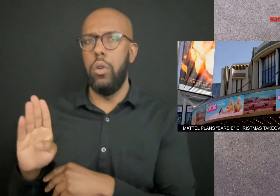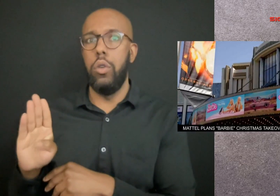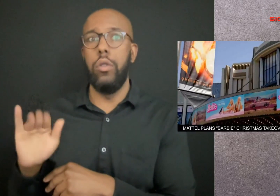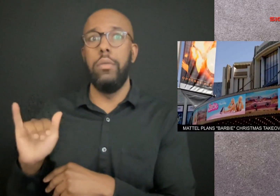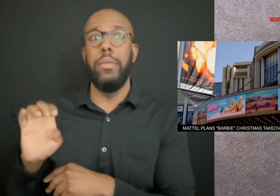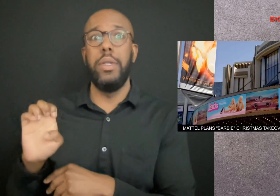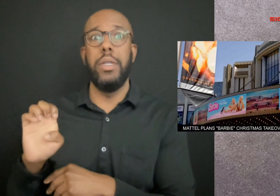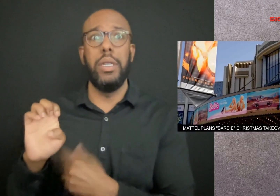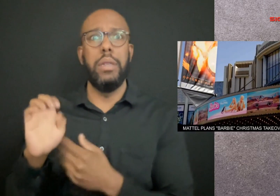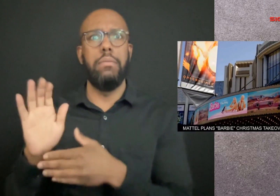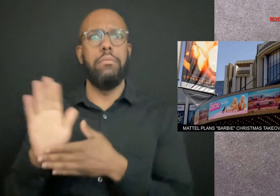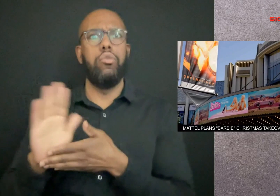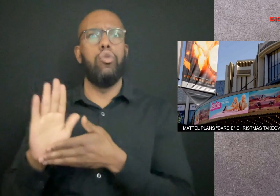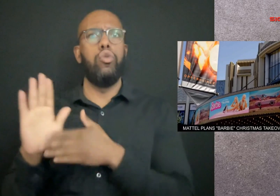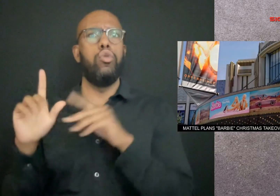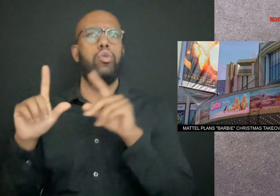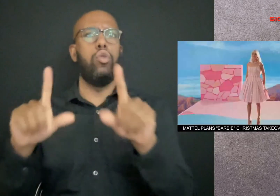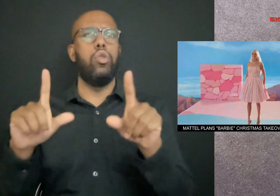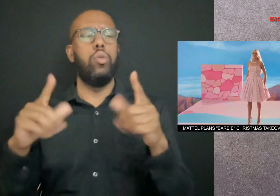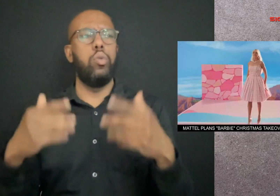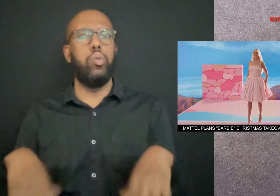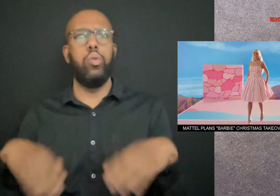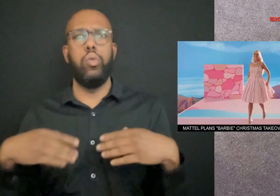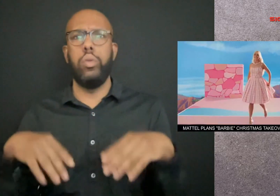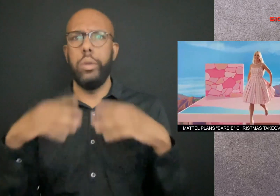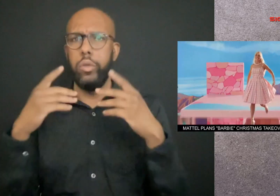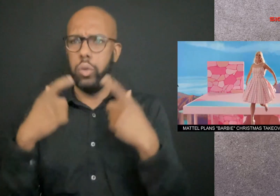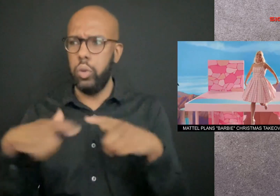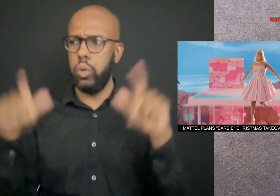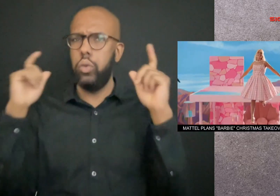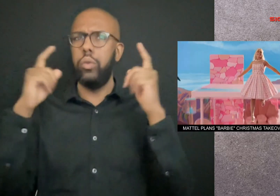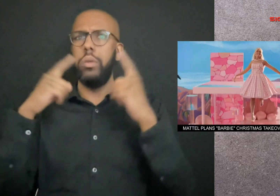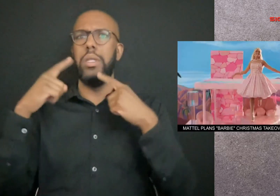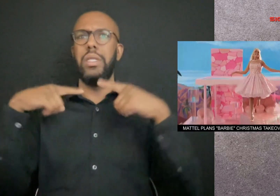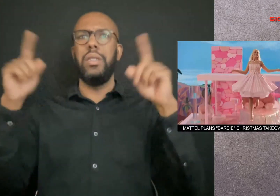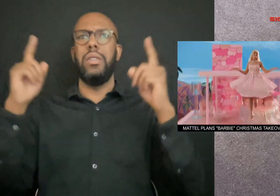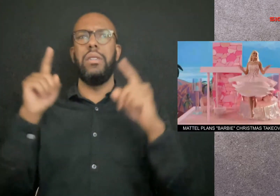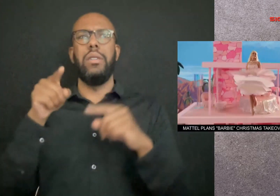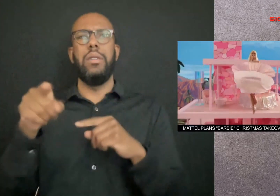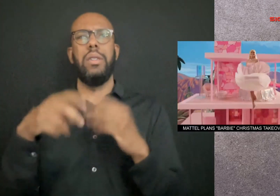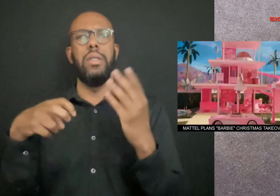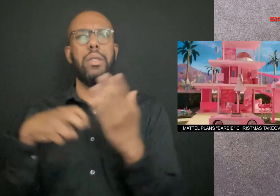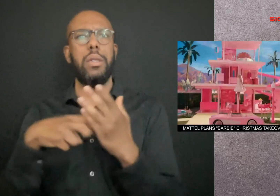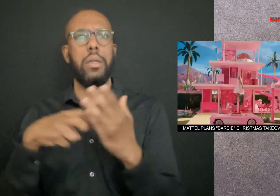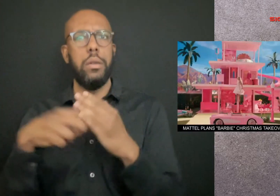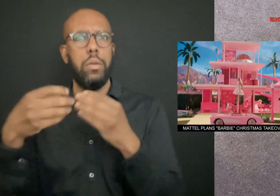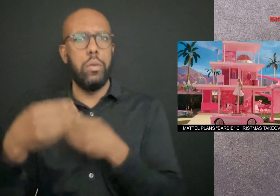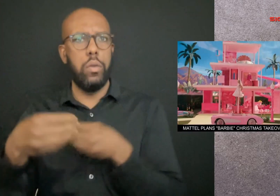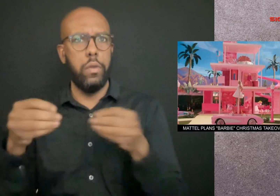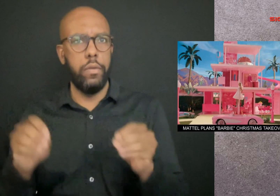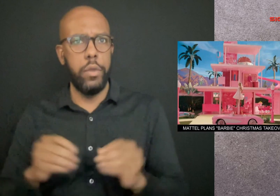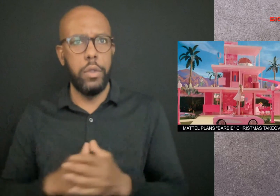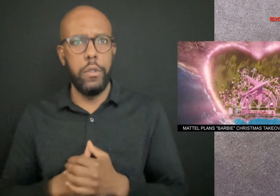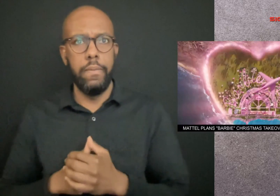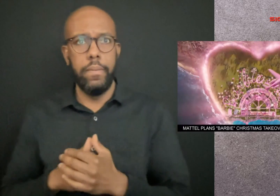The new Barbie movie was such a huge success at the box office. The toy company